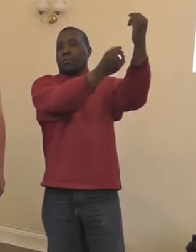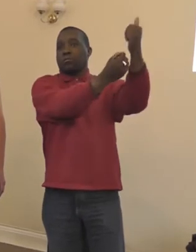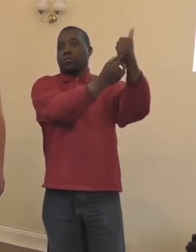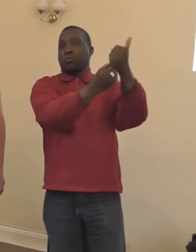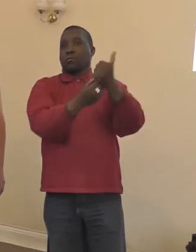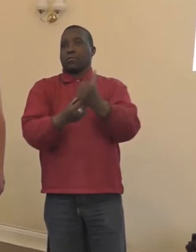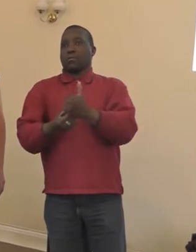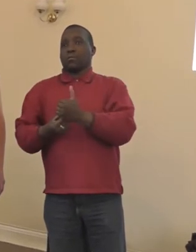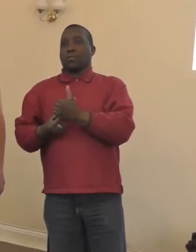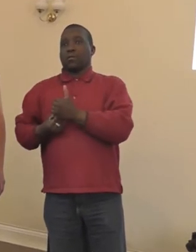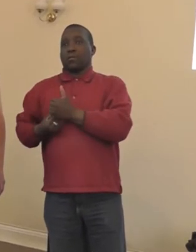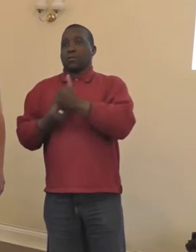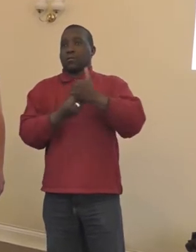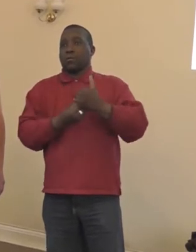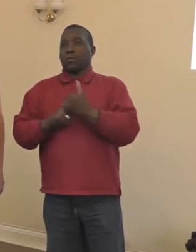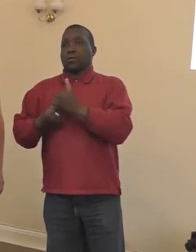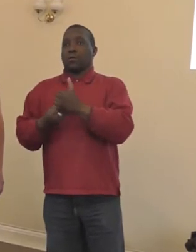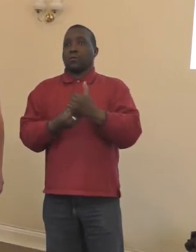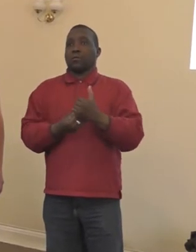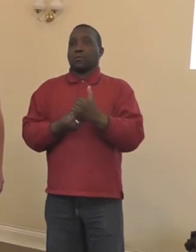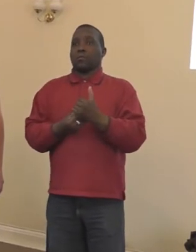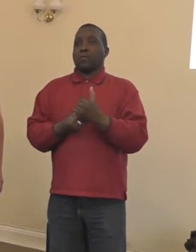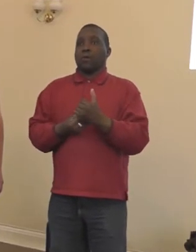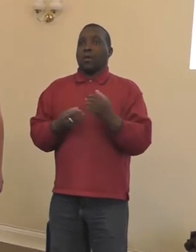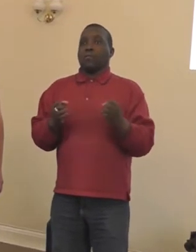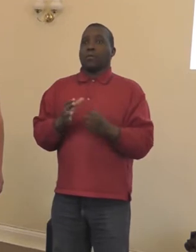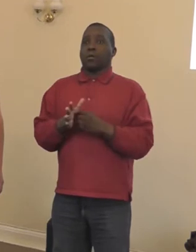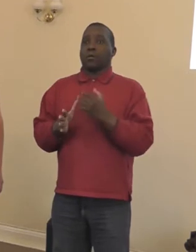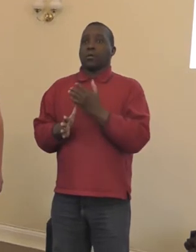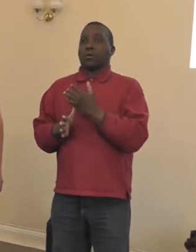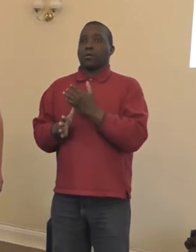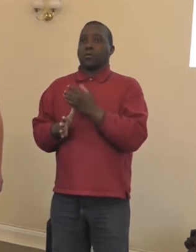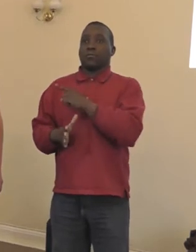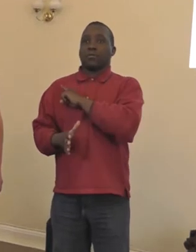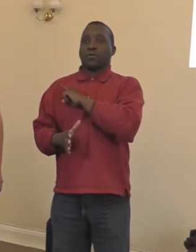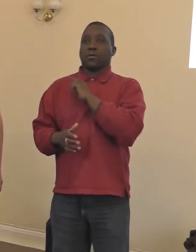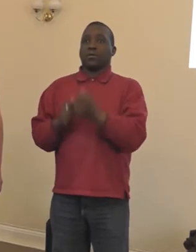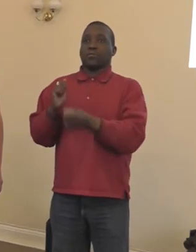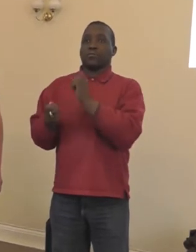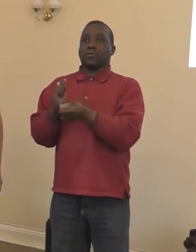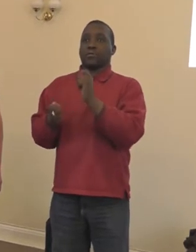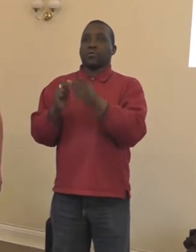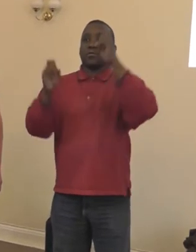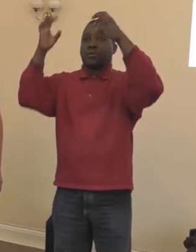to our pay. Because silver is the star